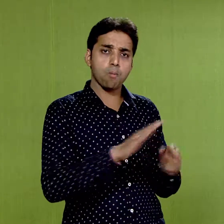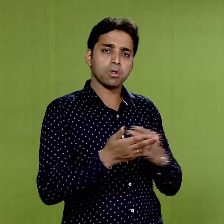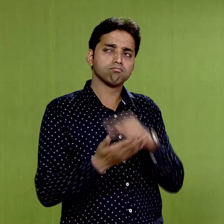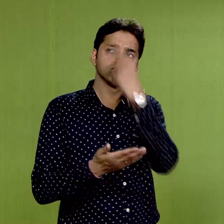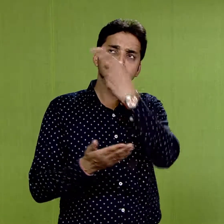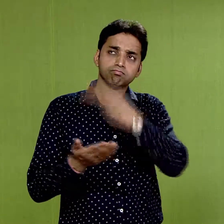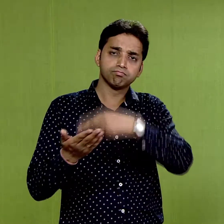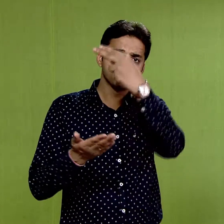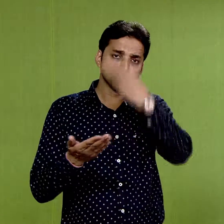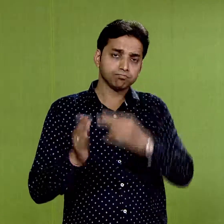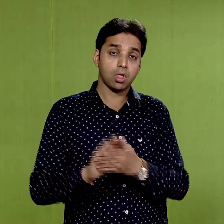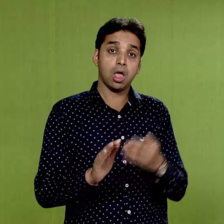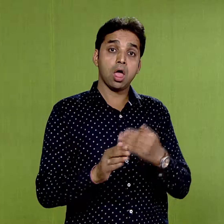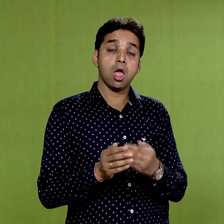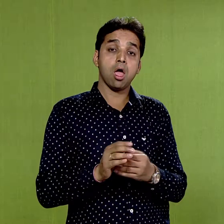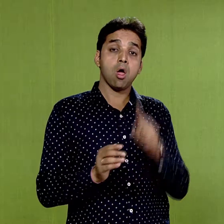Thousands of years ago,